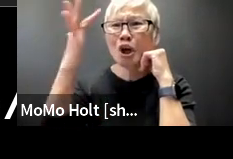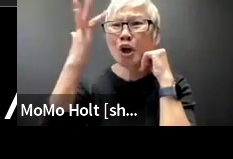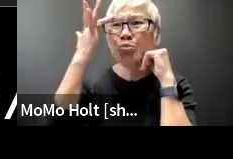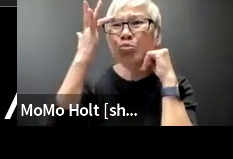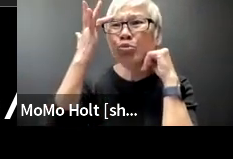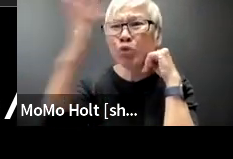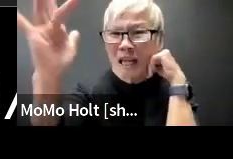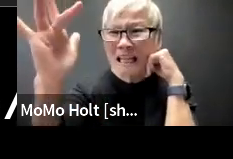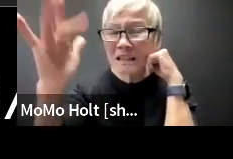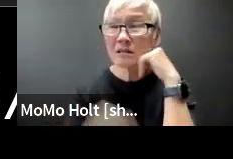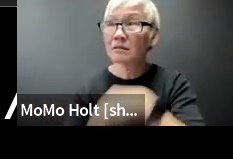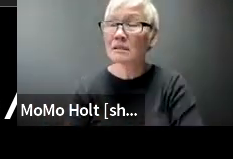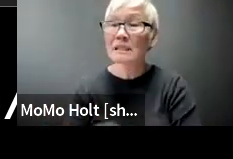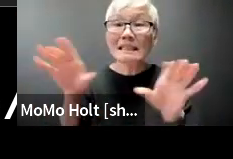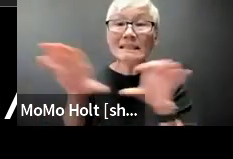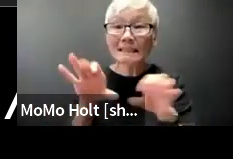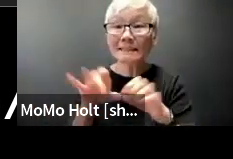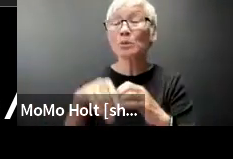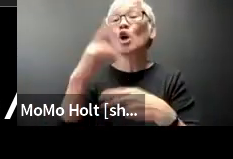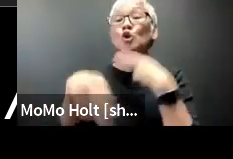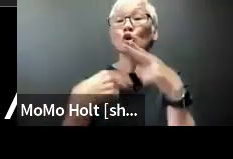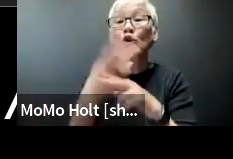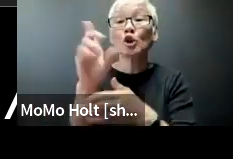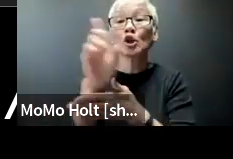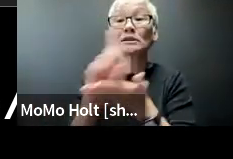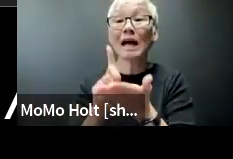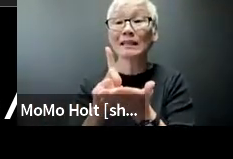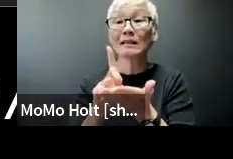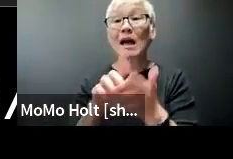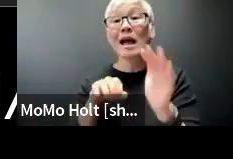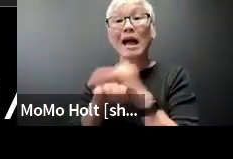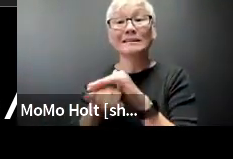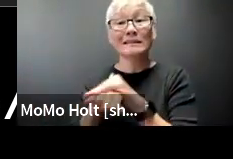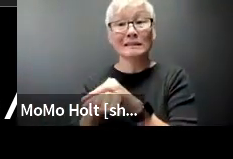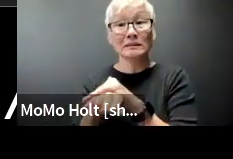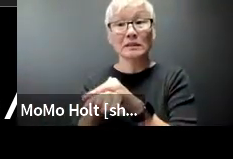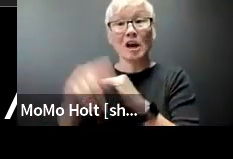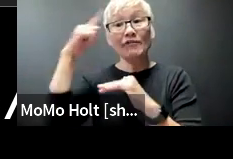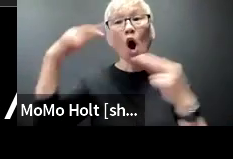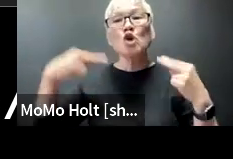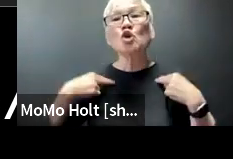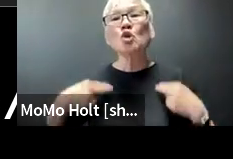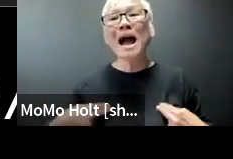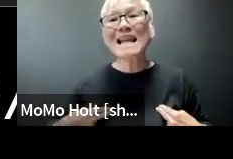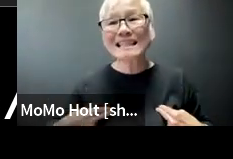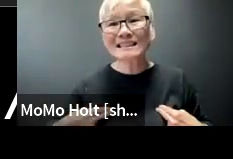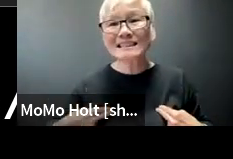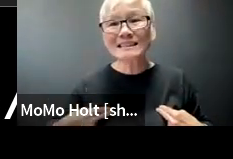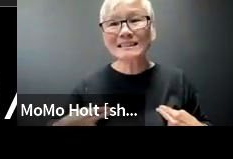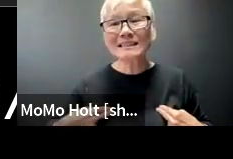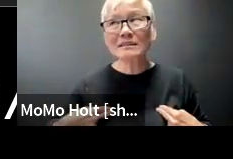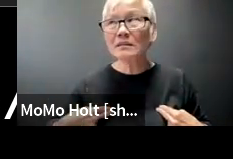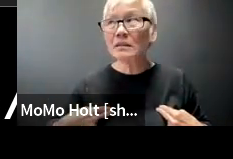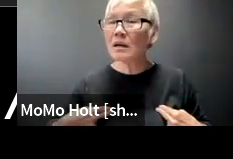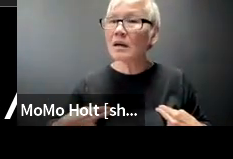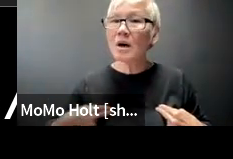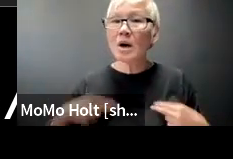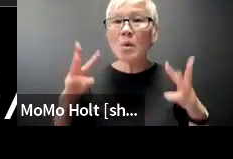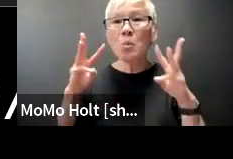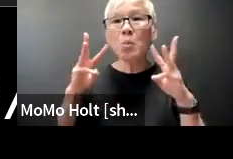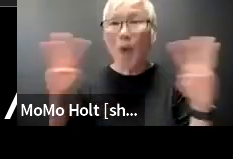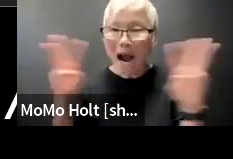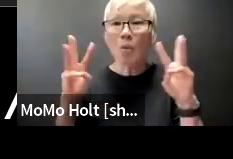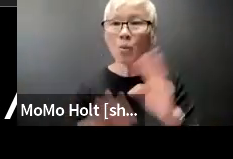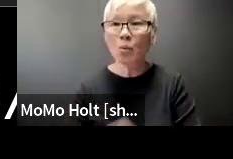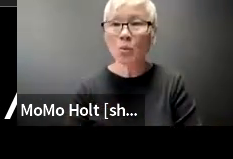accessibility are houses accessible how brilliant was that so universal design was made